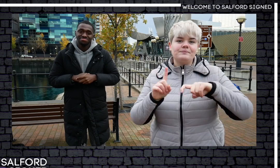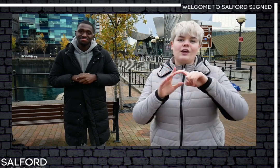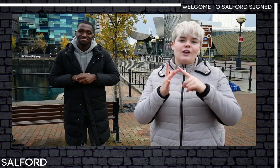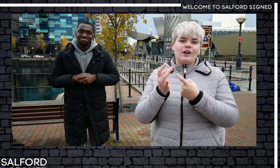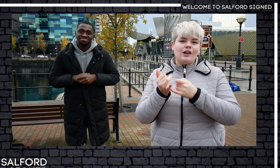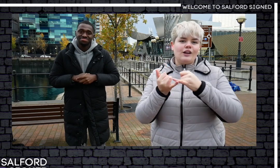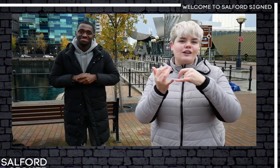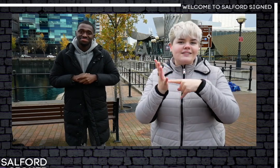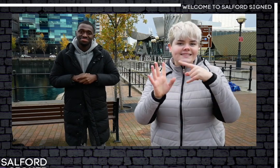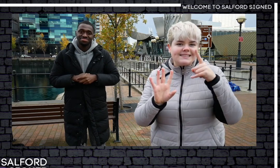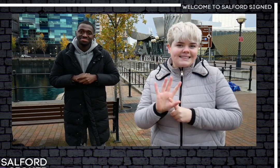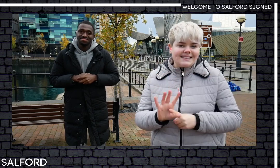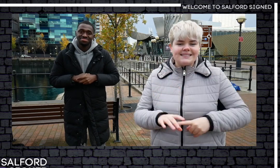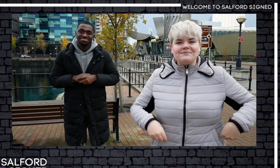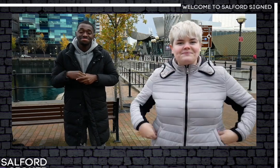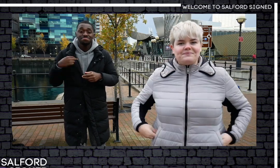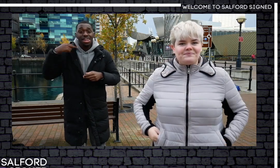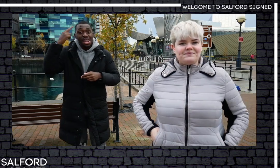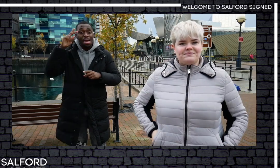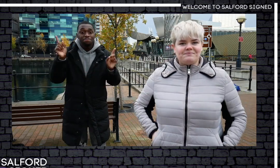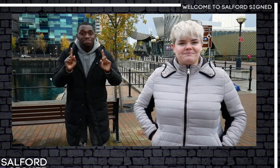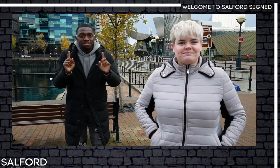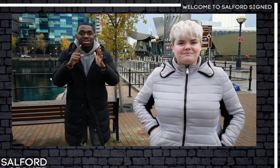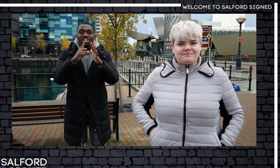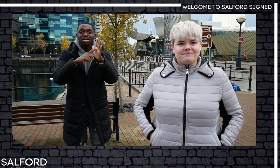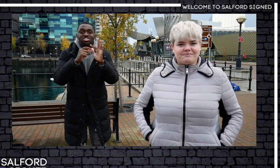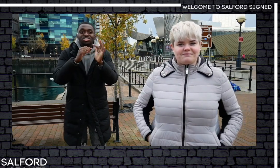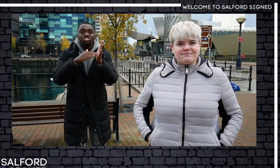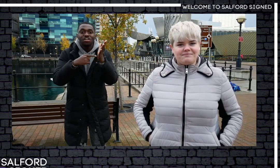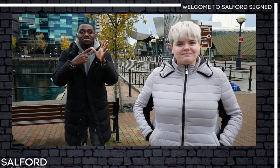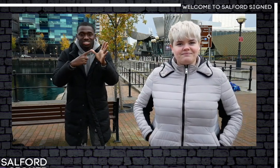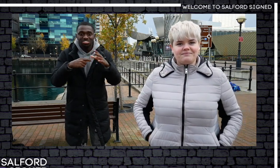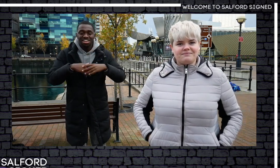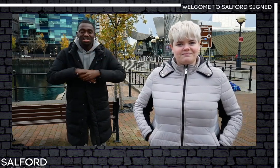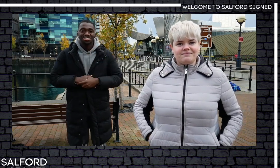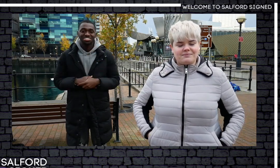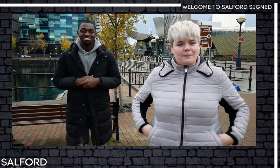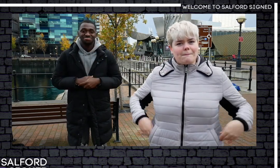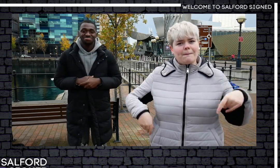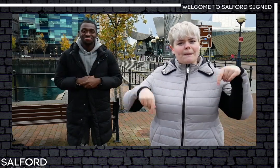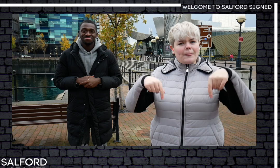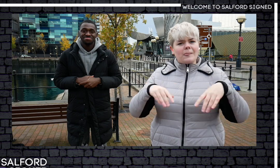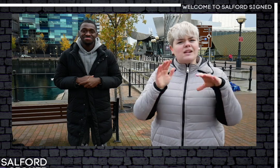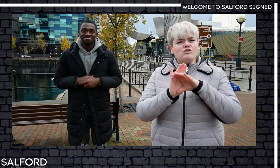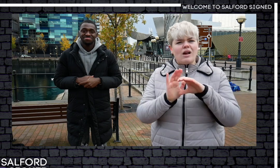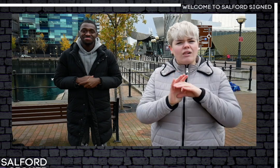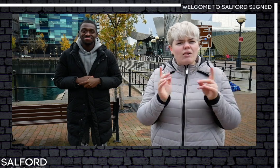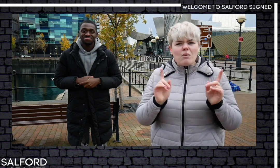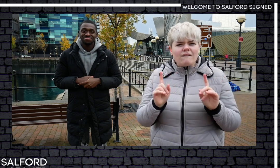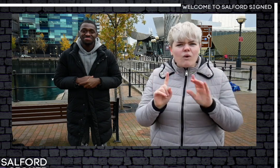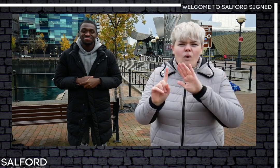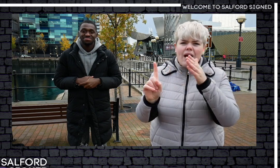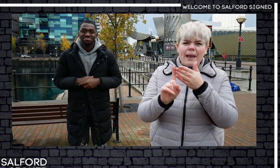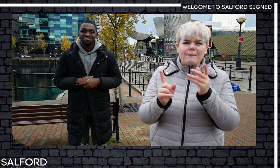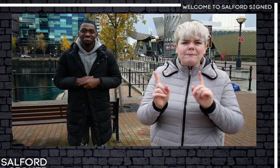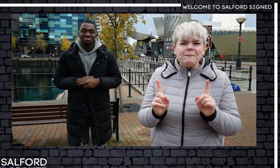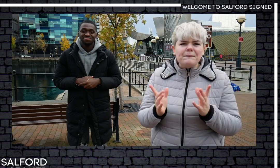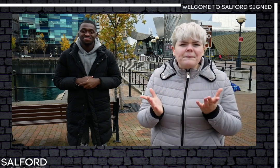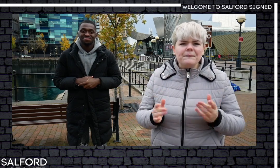Kirsty and I'm Jephtha. So what is this channel for and what are the aims?